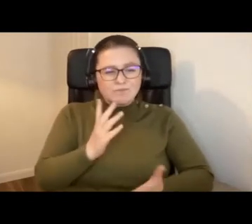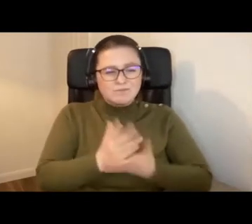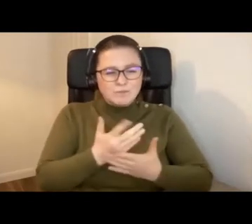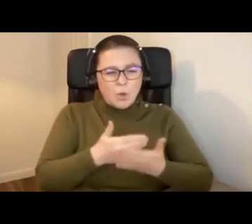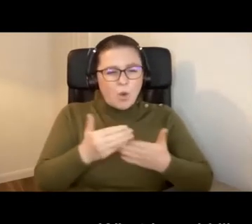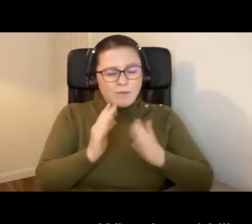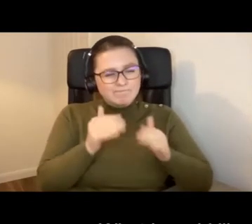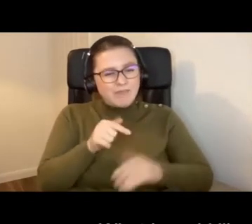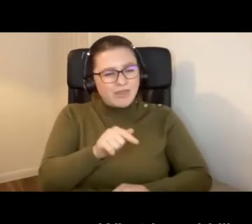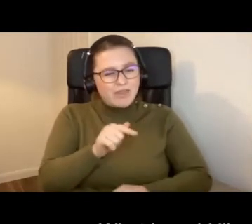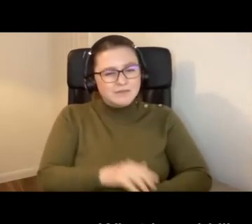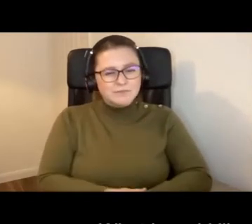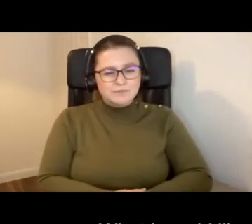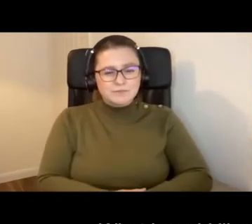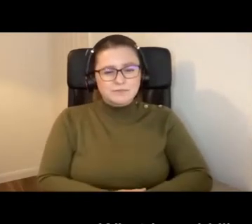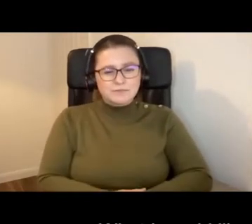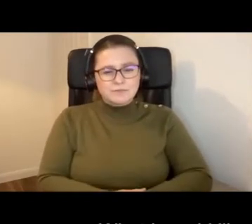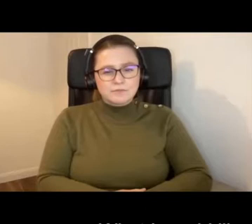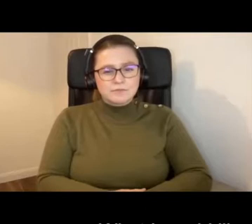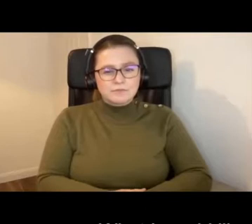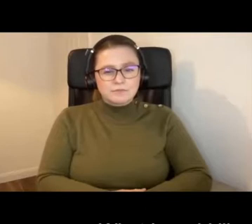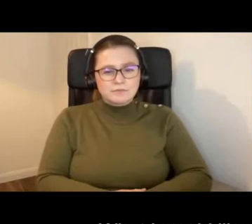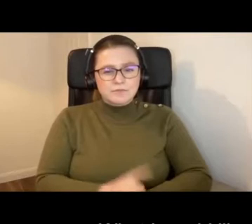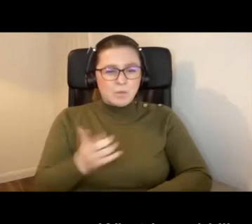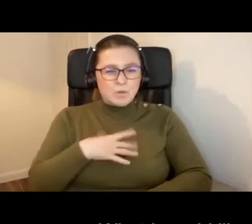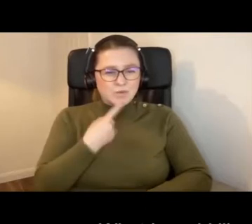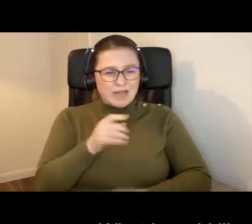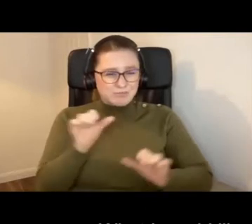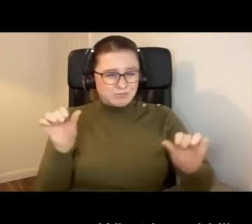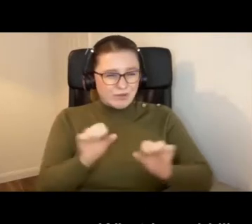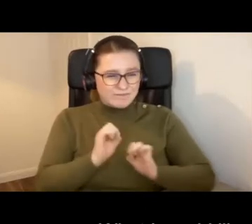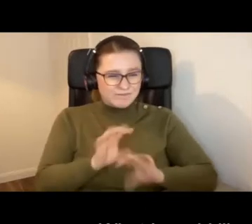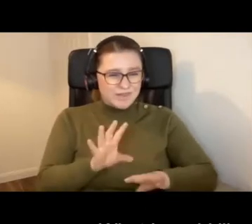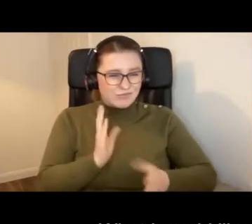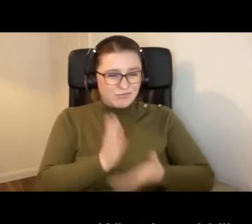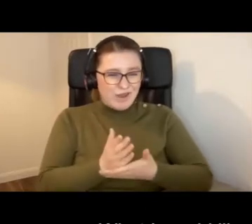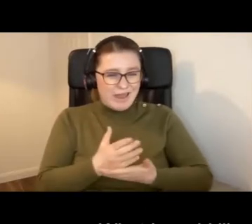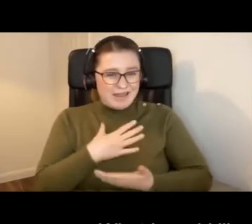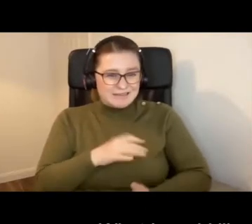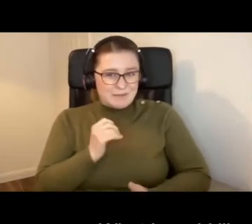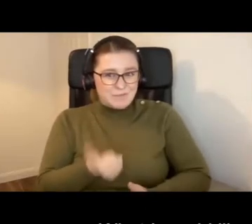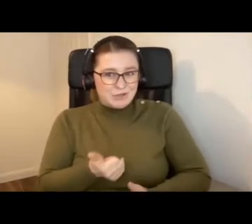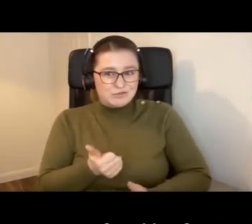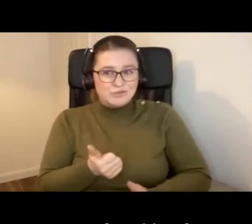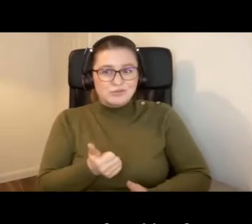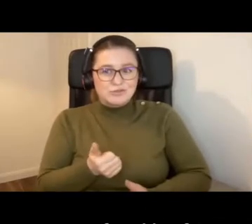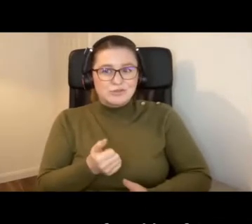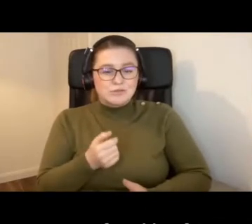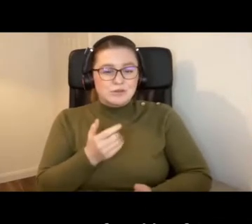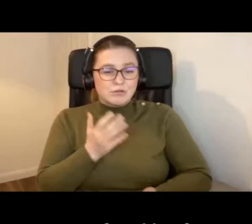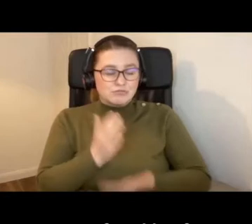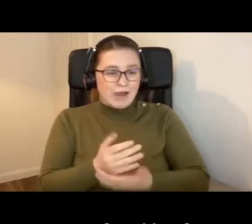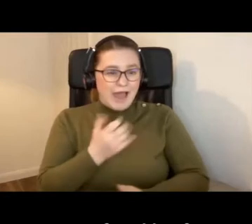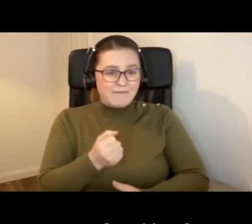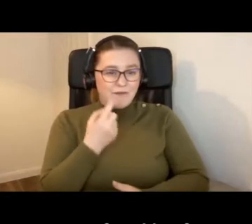So what I would like to say very briefly, because it doesn't take long to say, is the four L's of